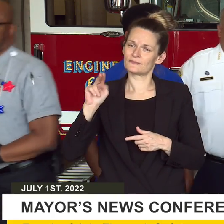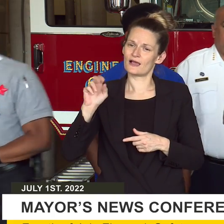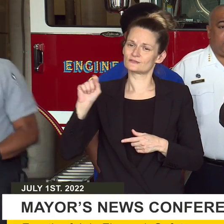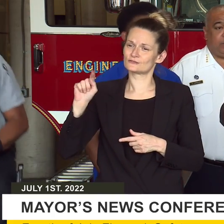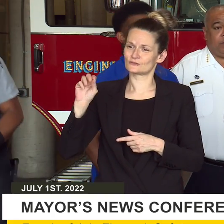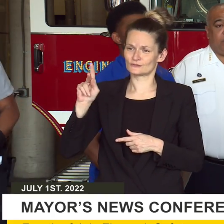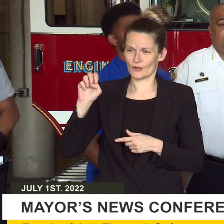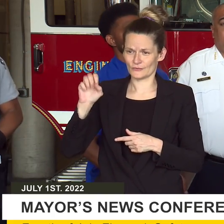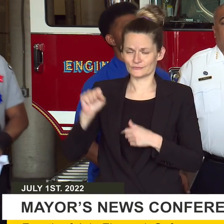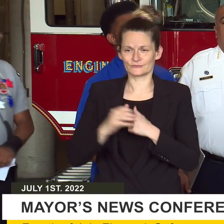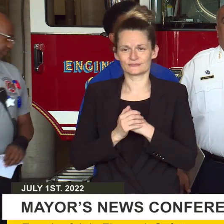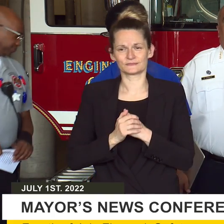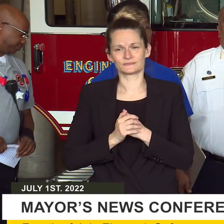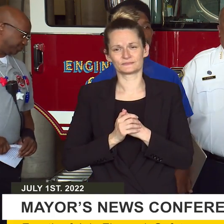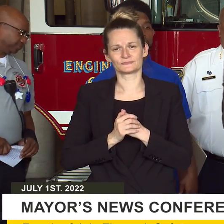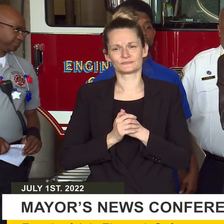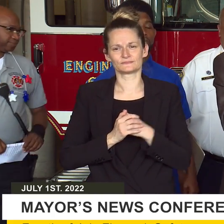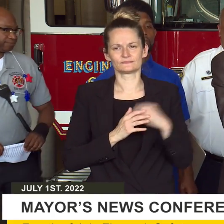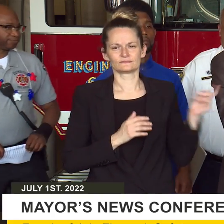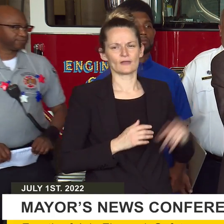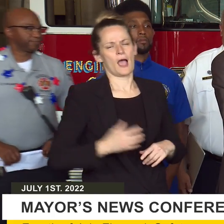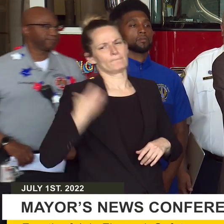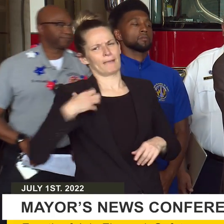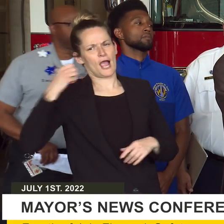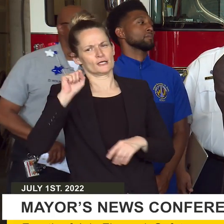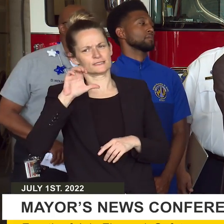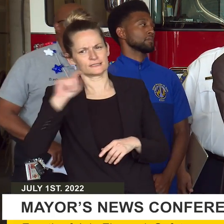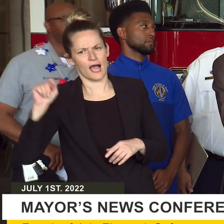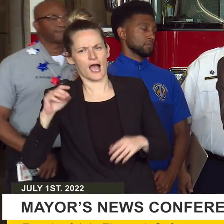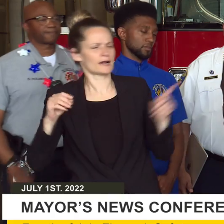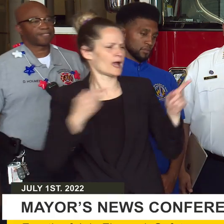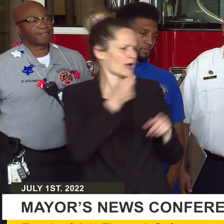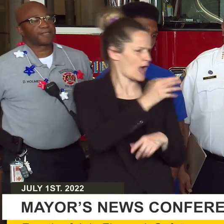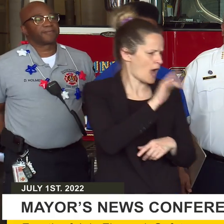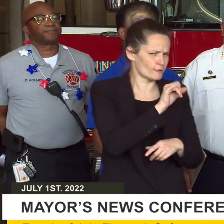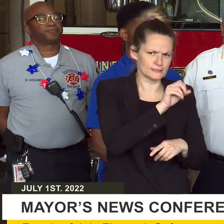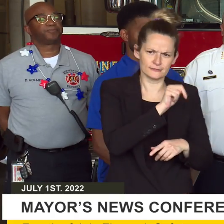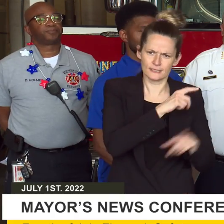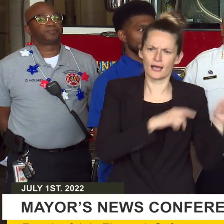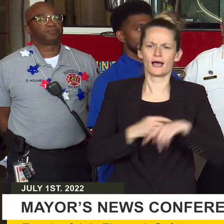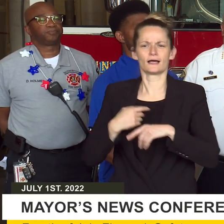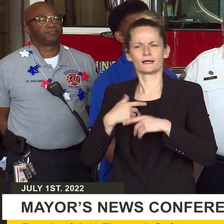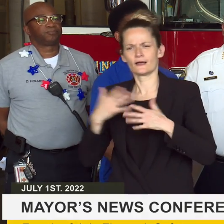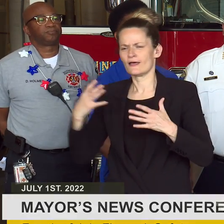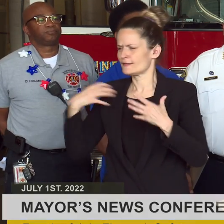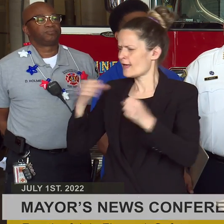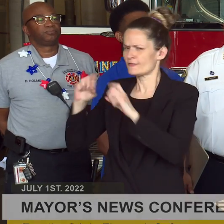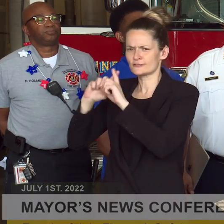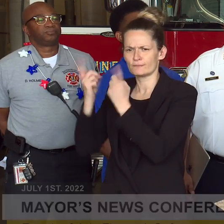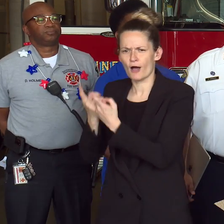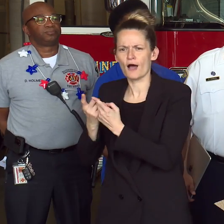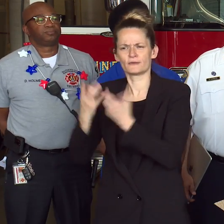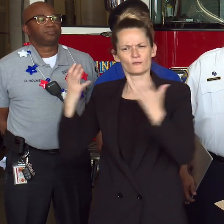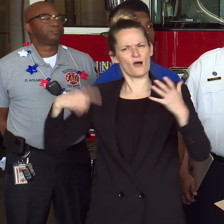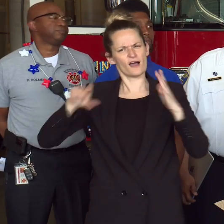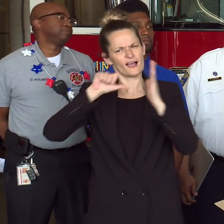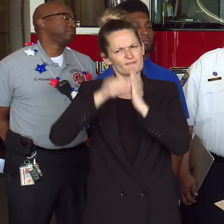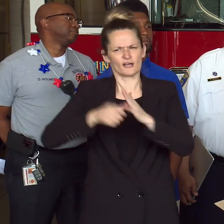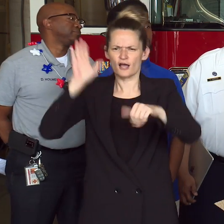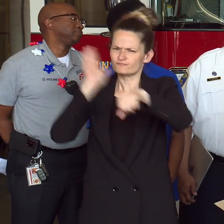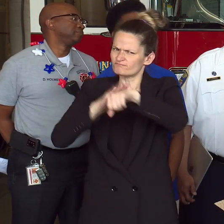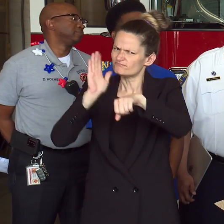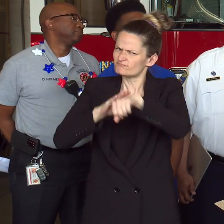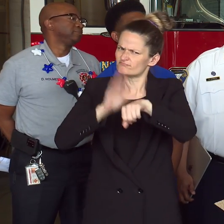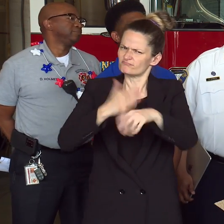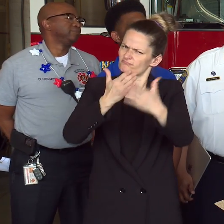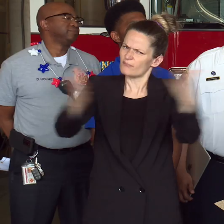Mayor Scott, Commissioner Harrison, President Mosby, the Health Department, has already emphasized caution. What we're saying